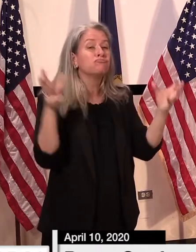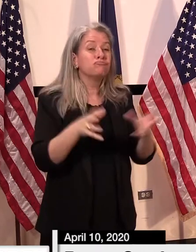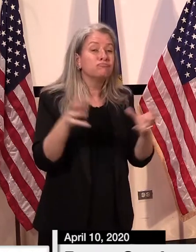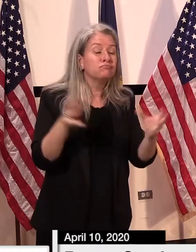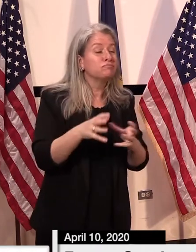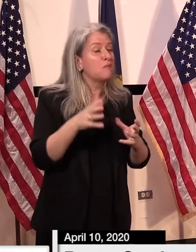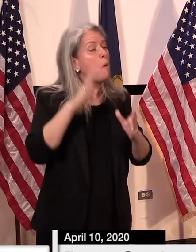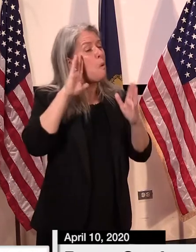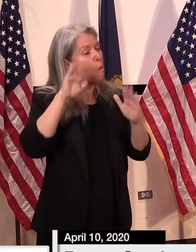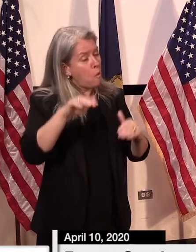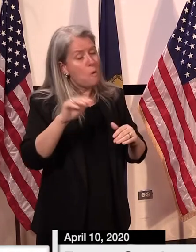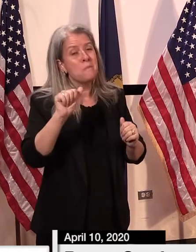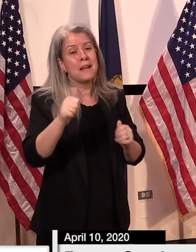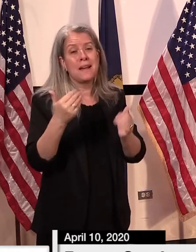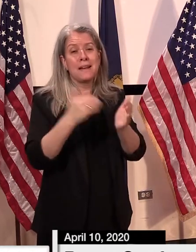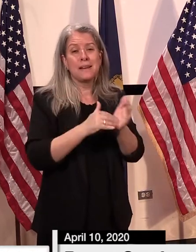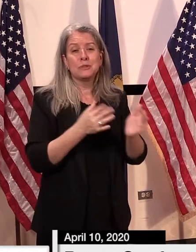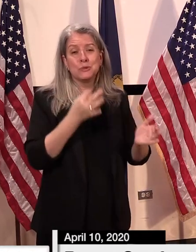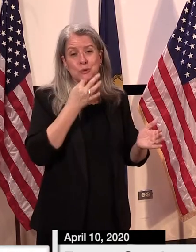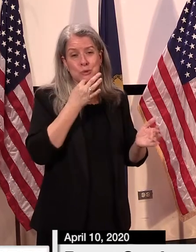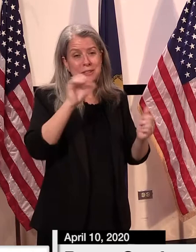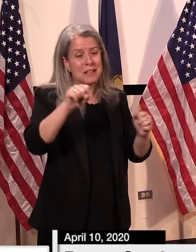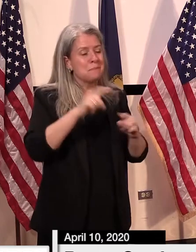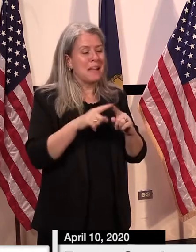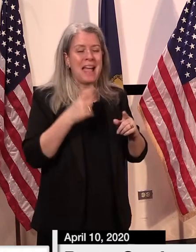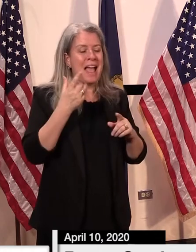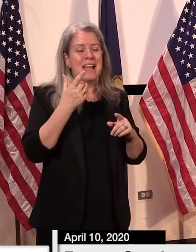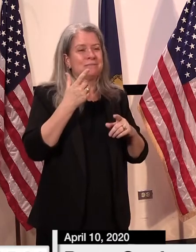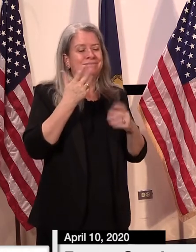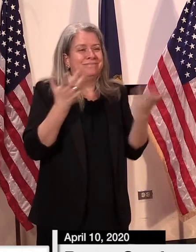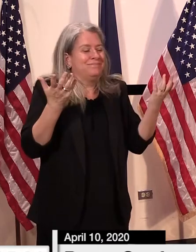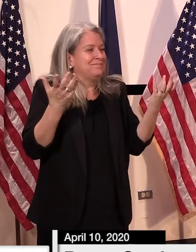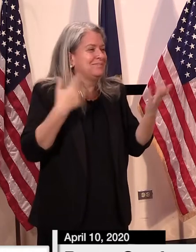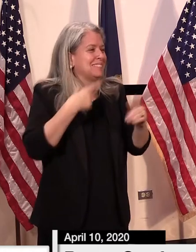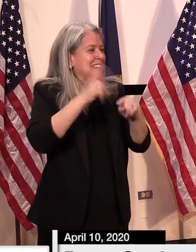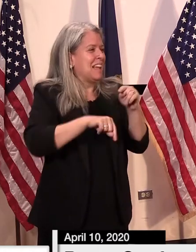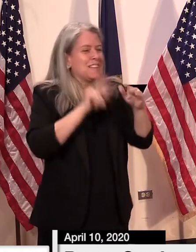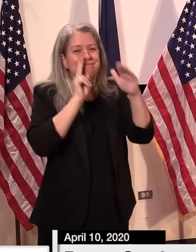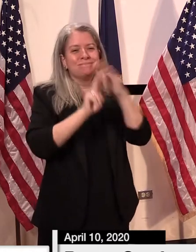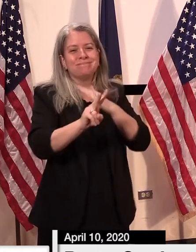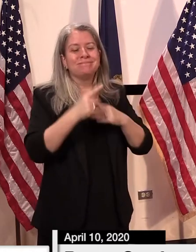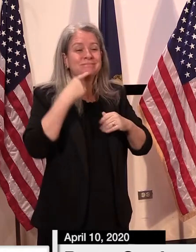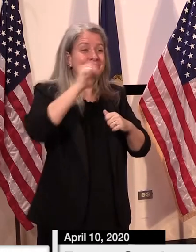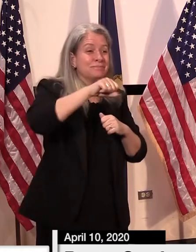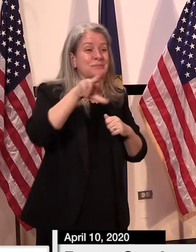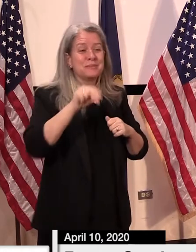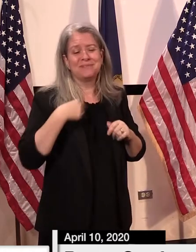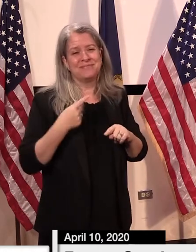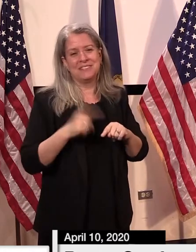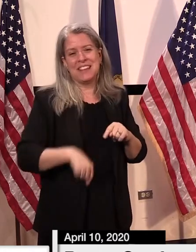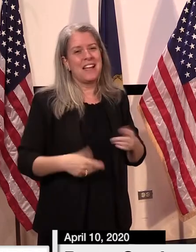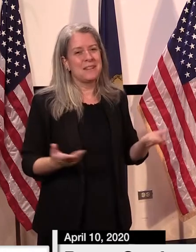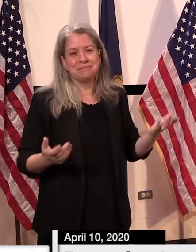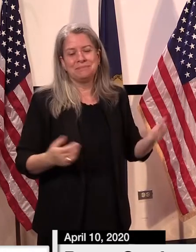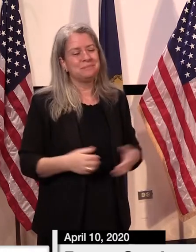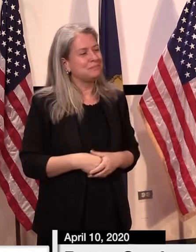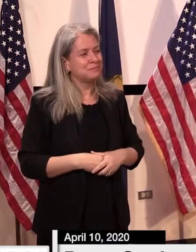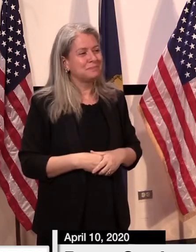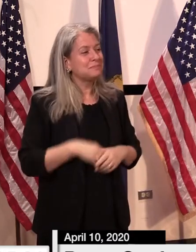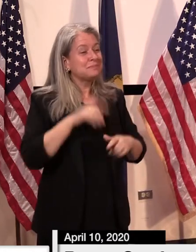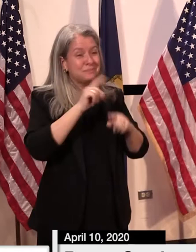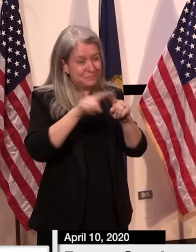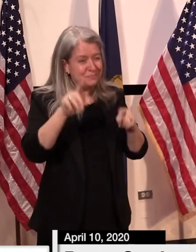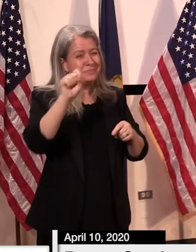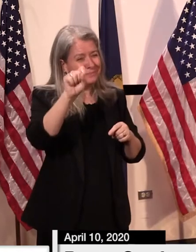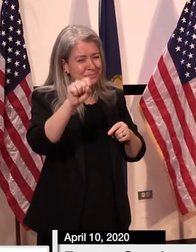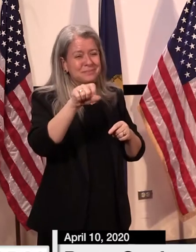enjoy throughout Vermont. So it's too early to tell right now. But, again, there is light